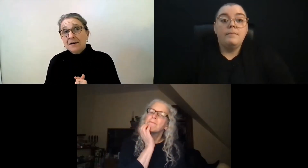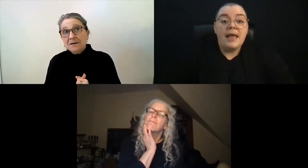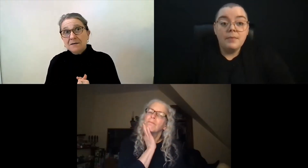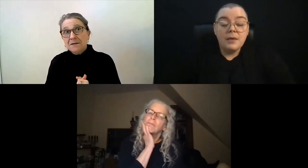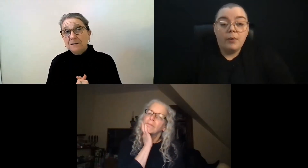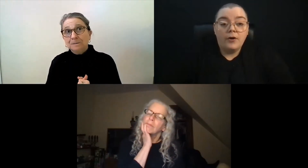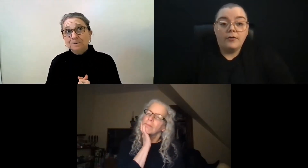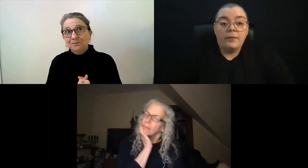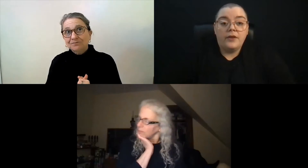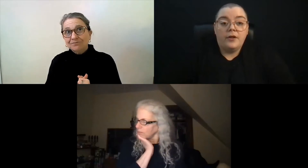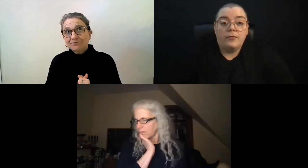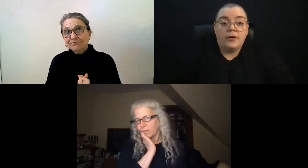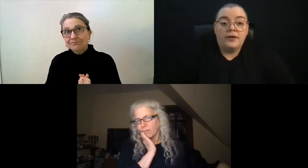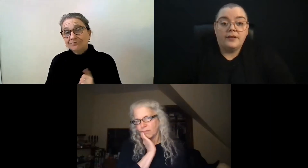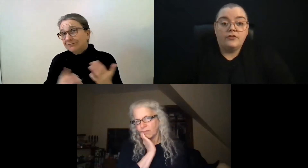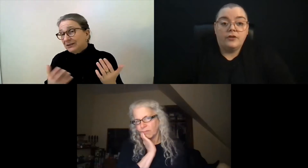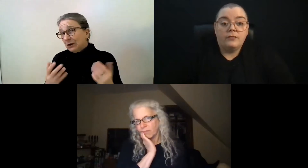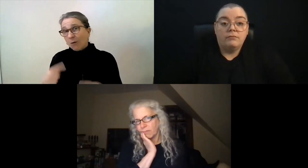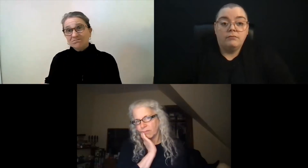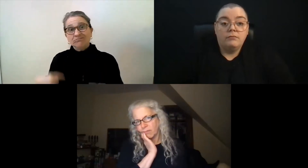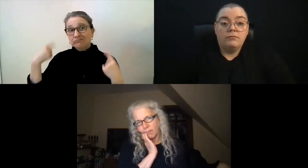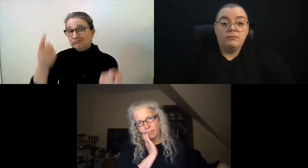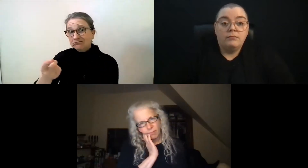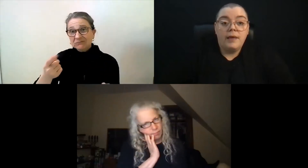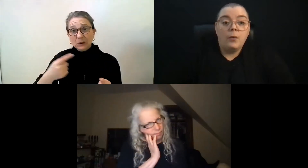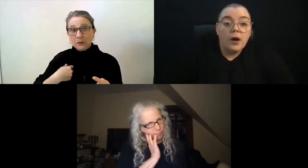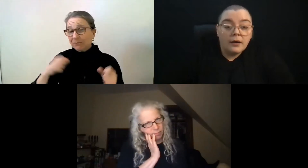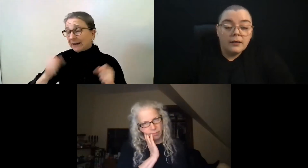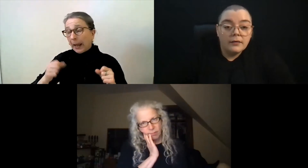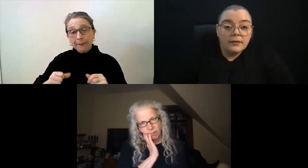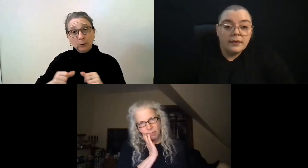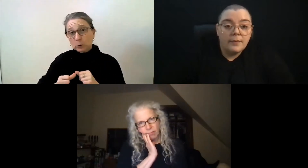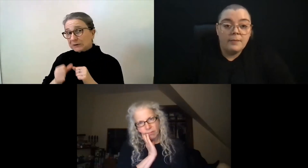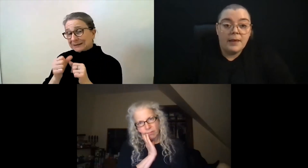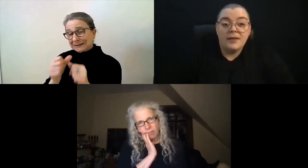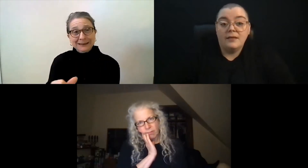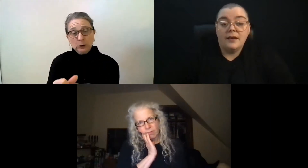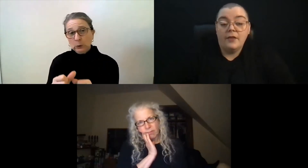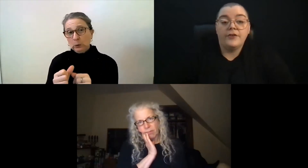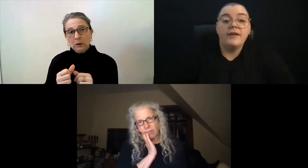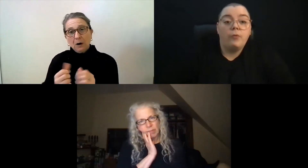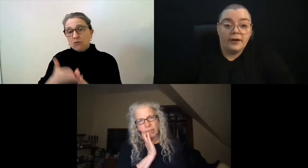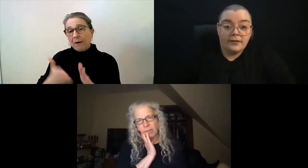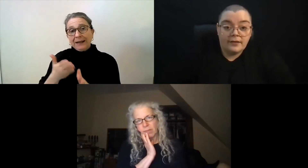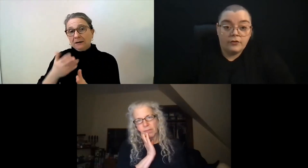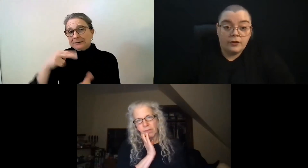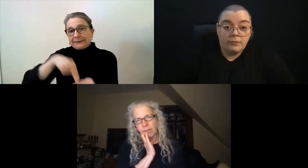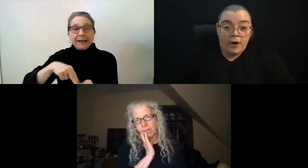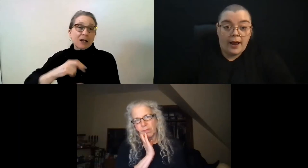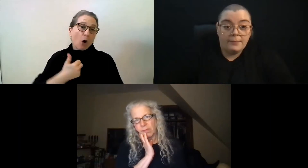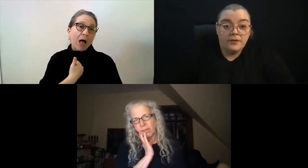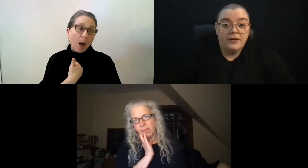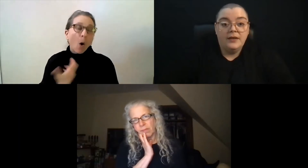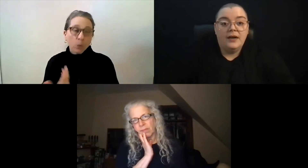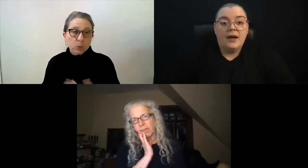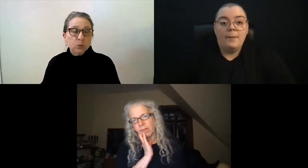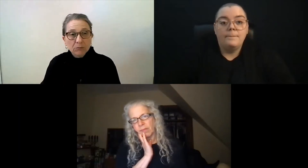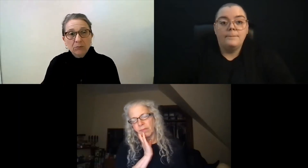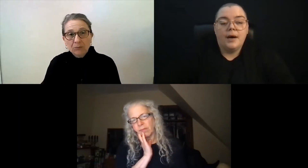Maybe partnering with another organization may work. It may be another Deaf organization, perhaps.